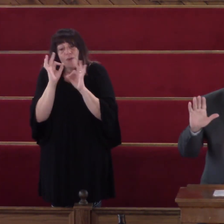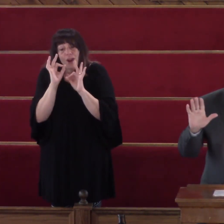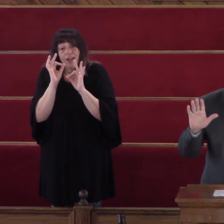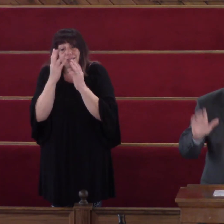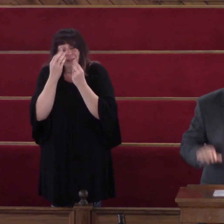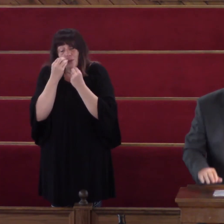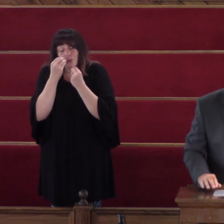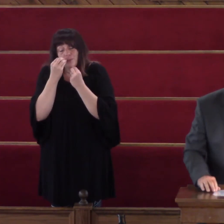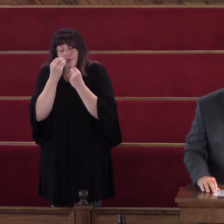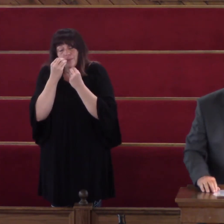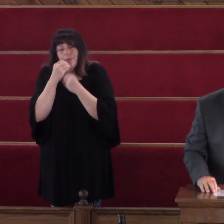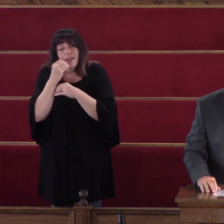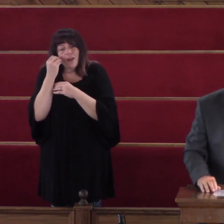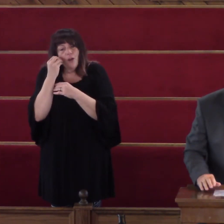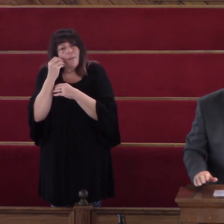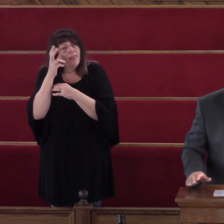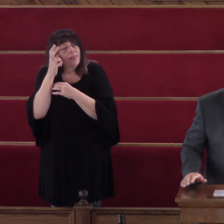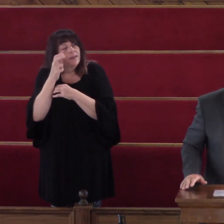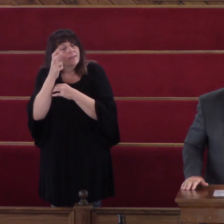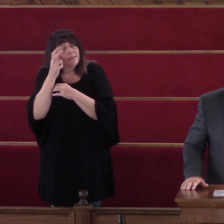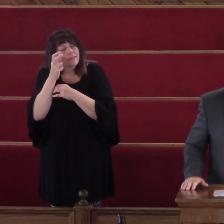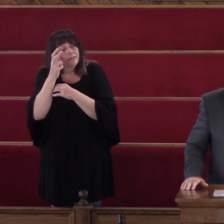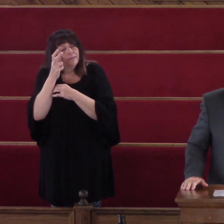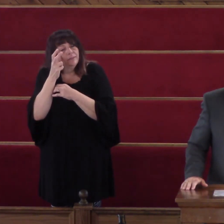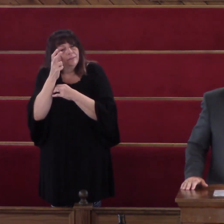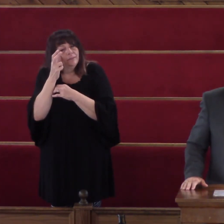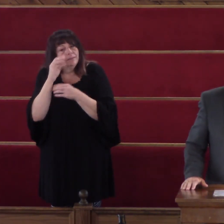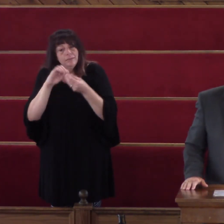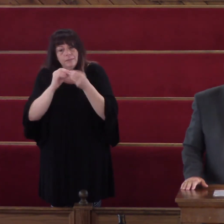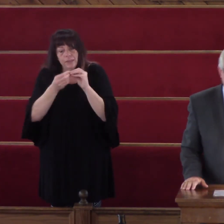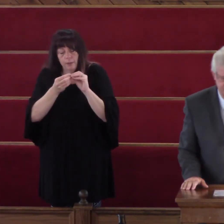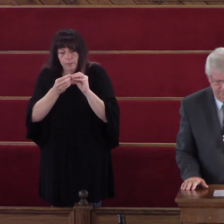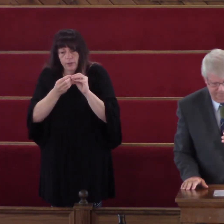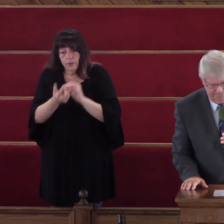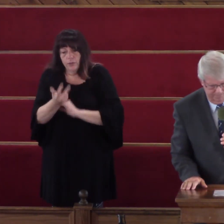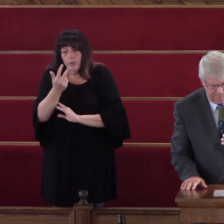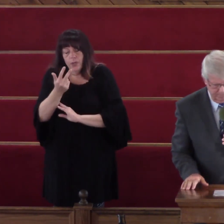To the words Of this song As we try to sing it It's number three Brother